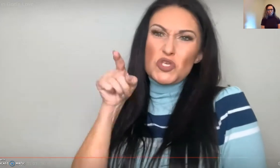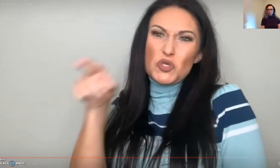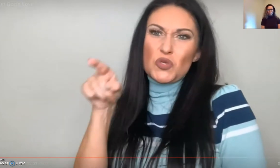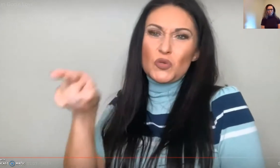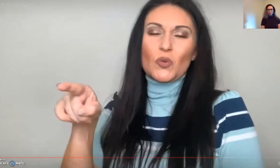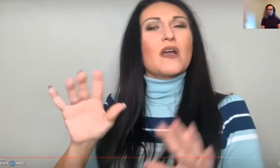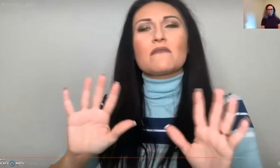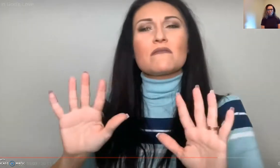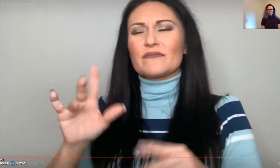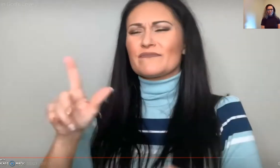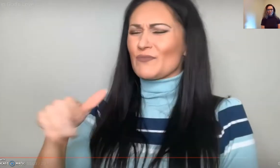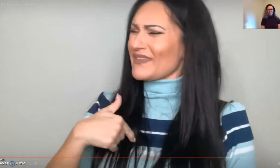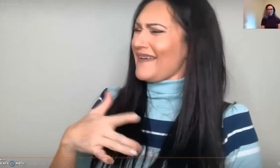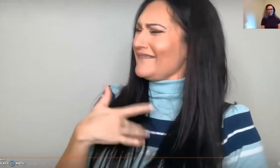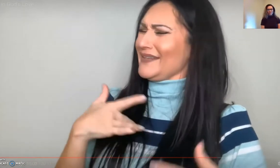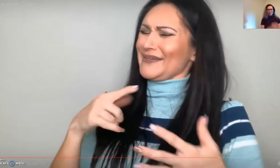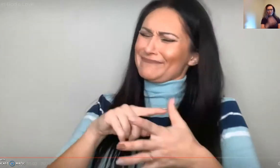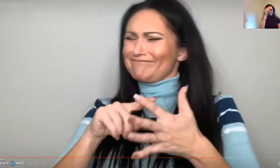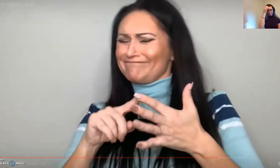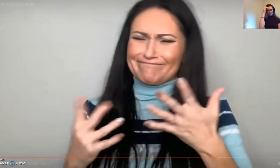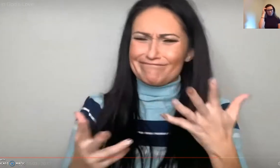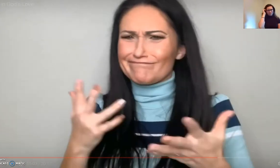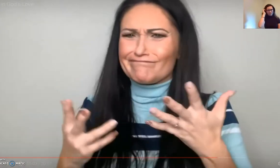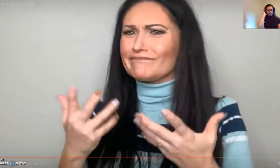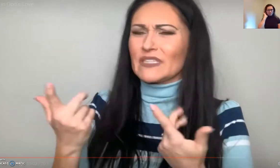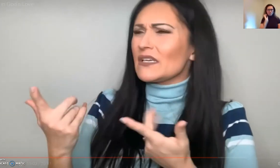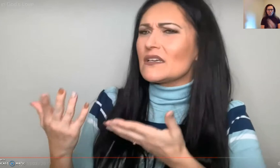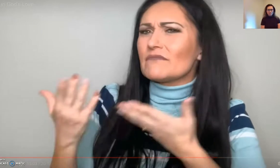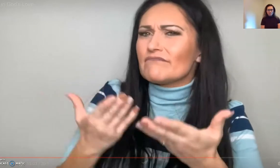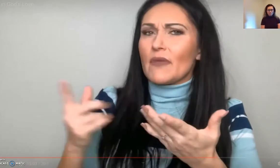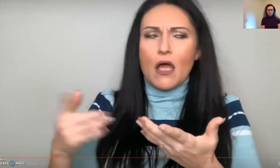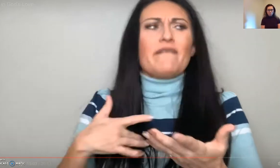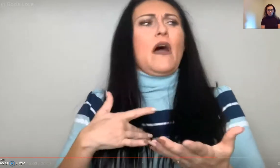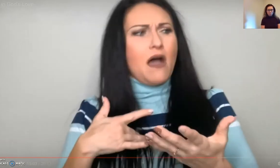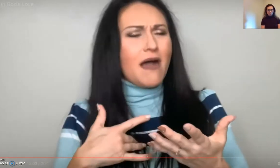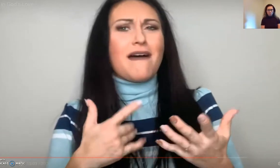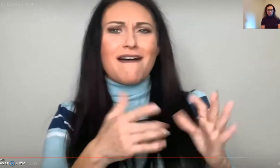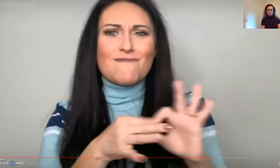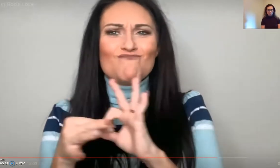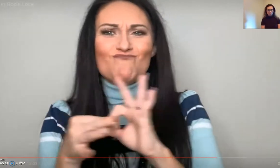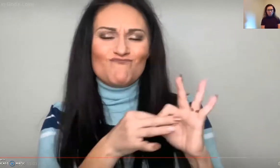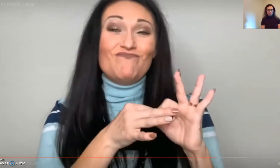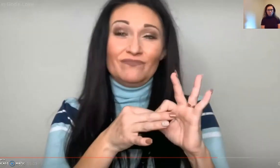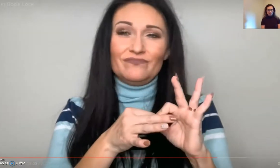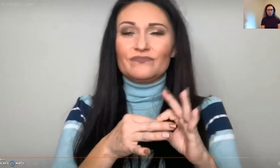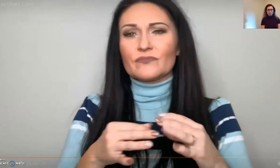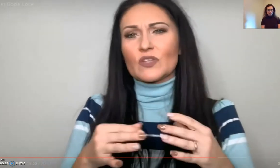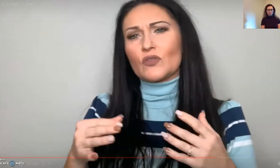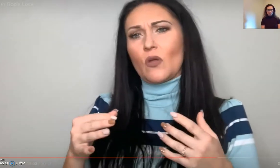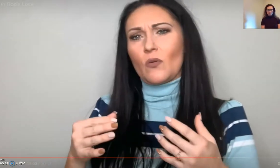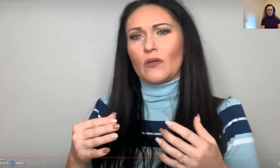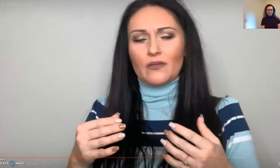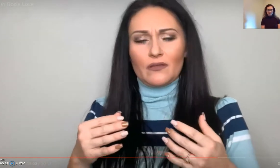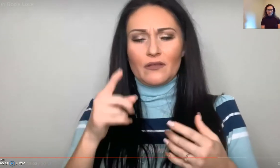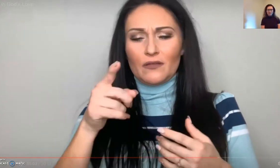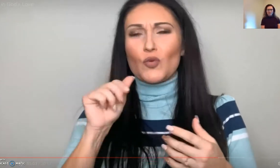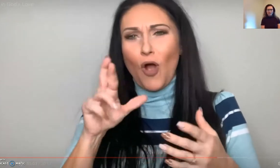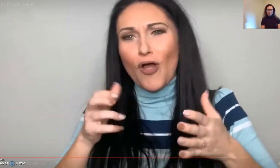both you can say you always feel like someone's blaming you, you, you, and you can bring that in and connect that.